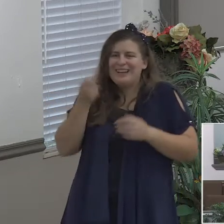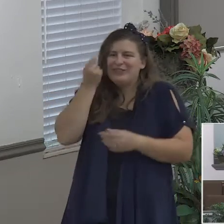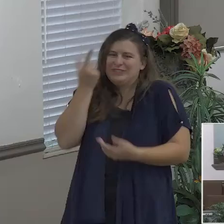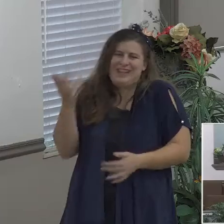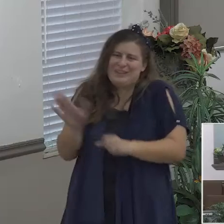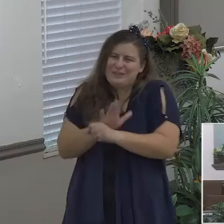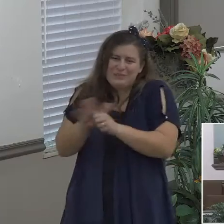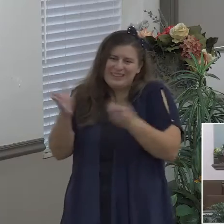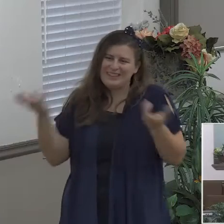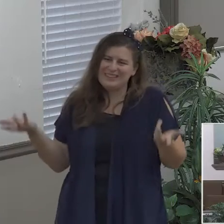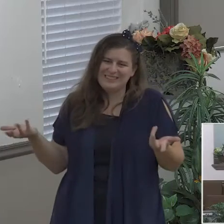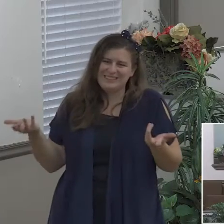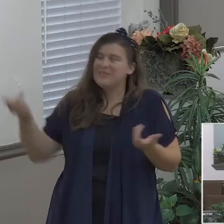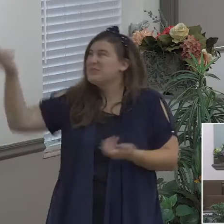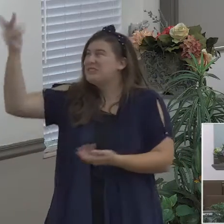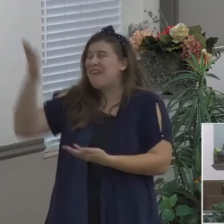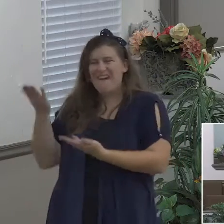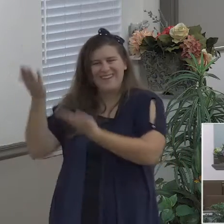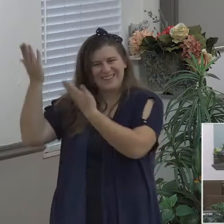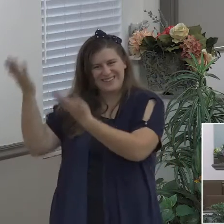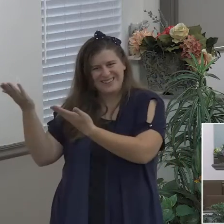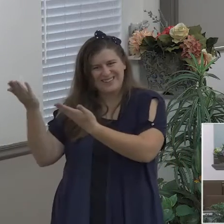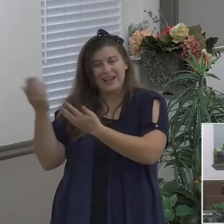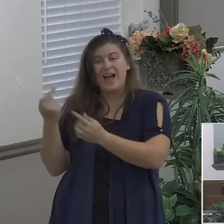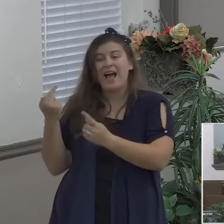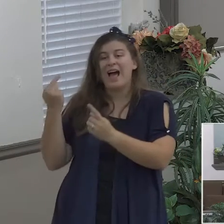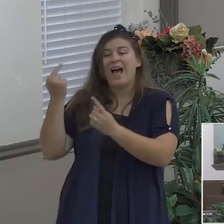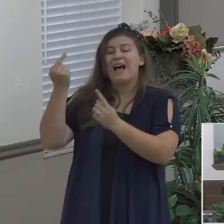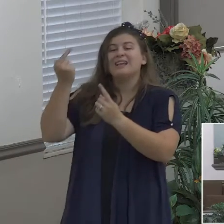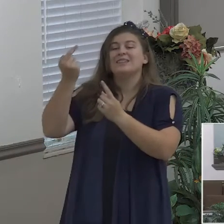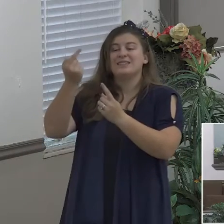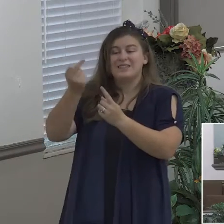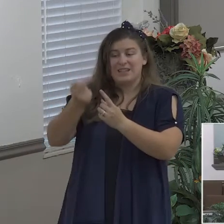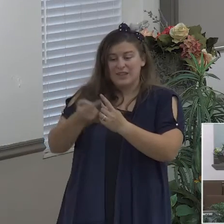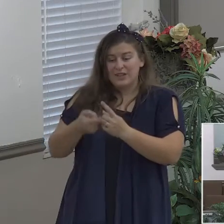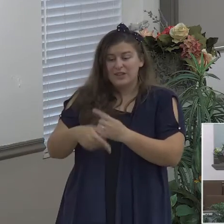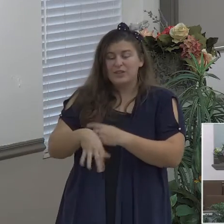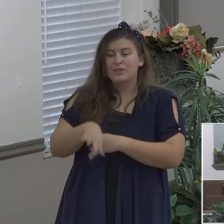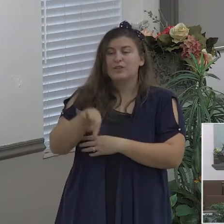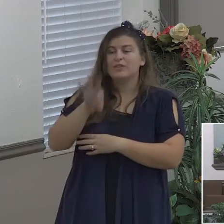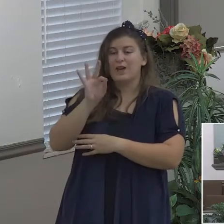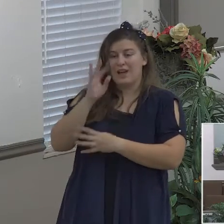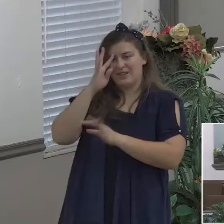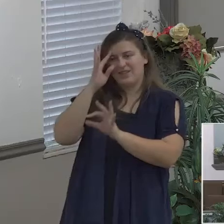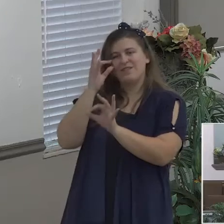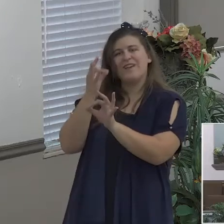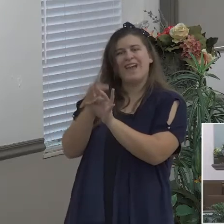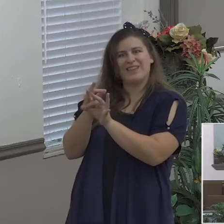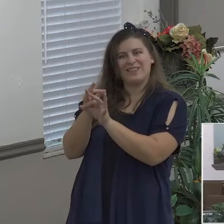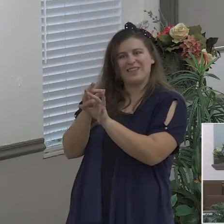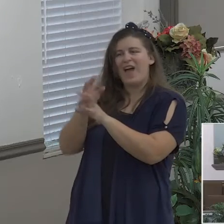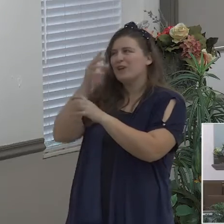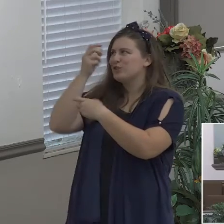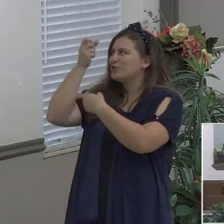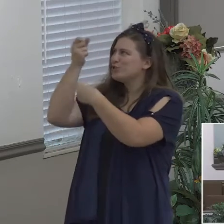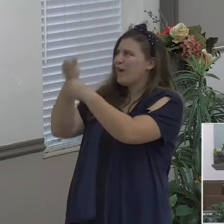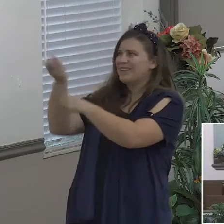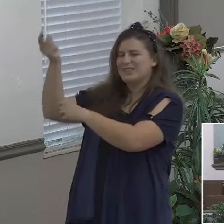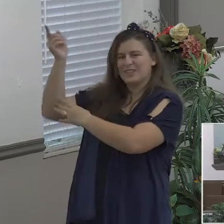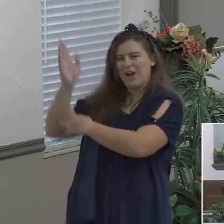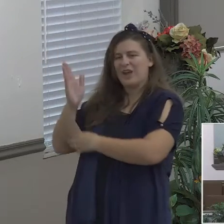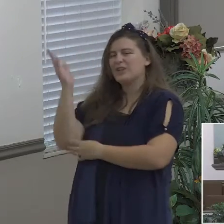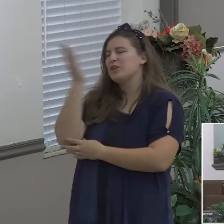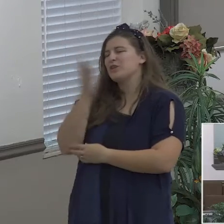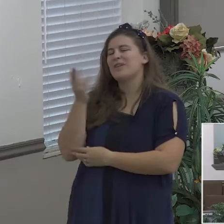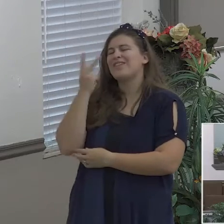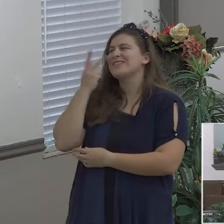out by faith and trust God you're never going to see the hand of God work in your life ever